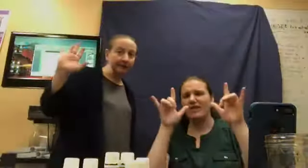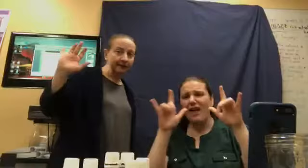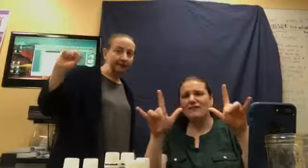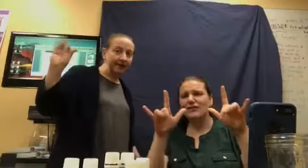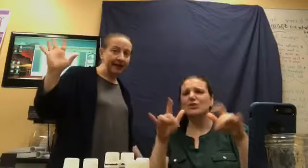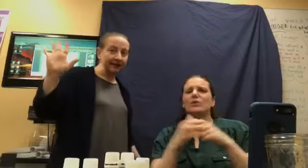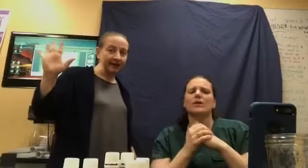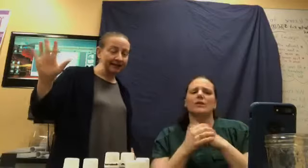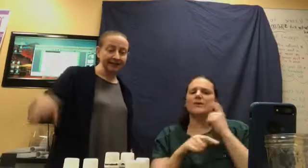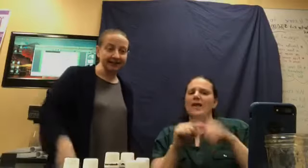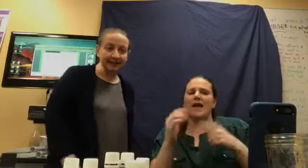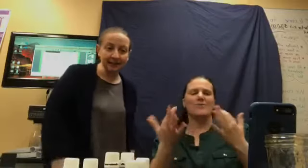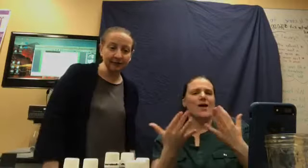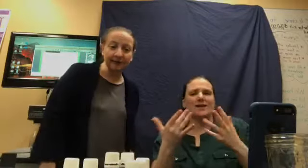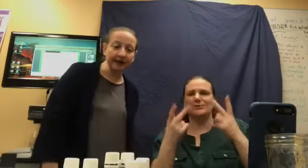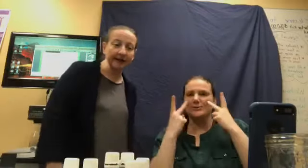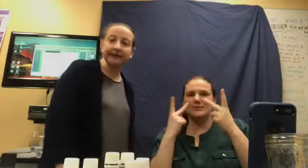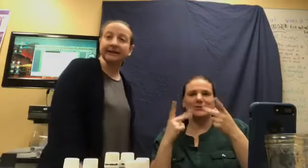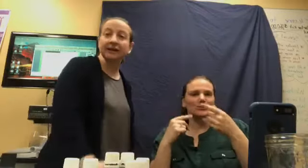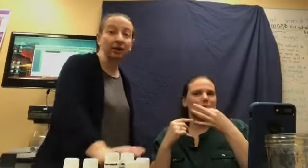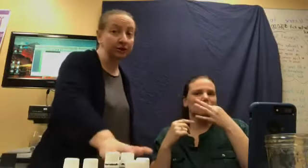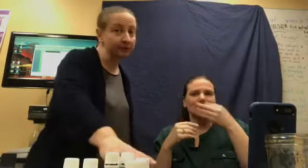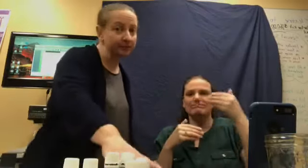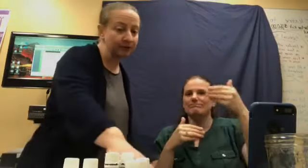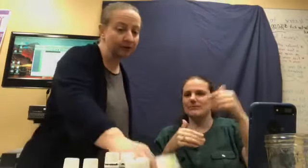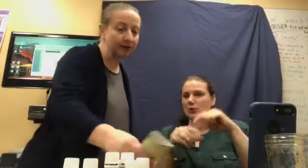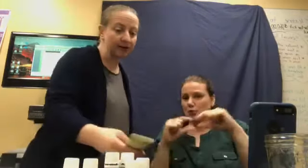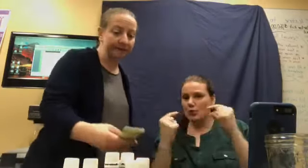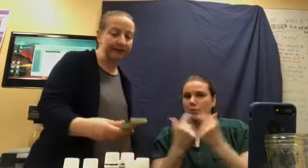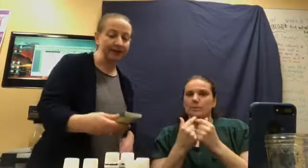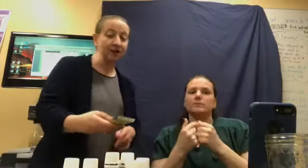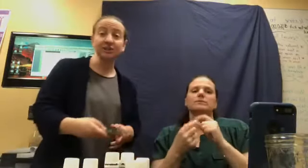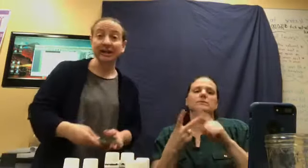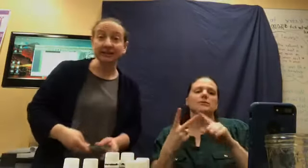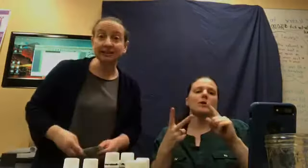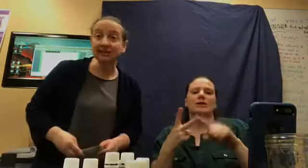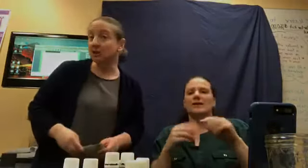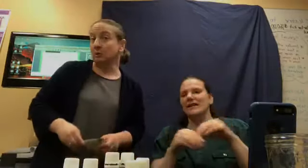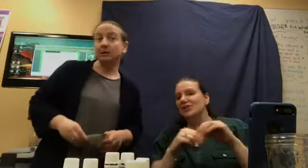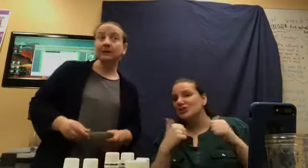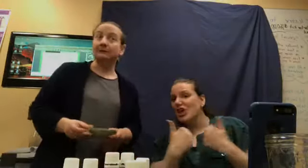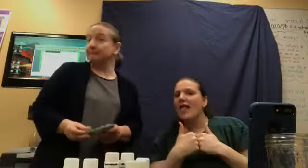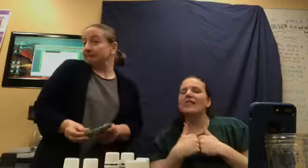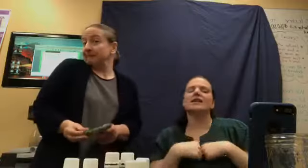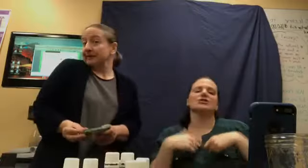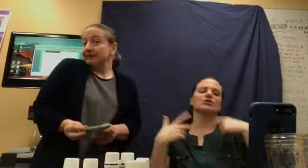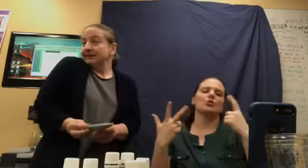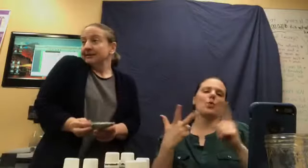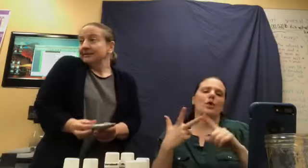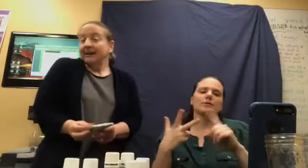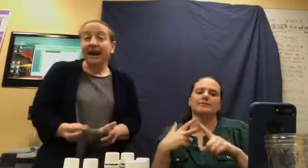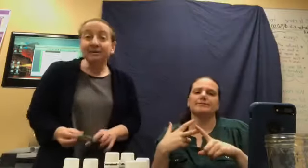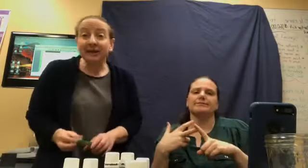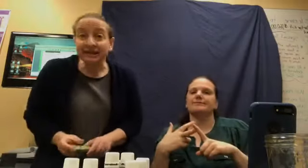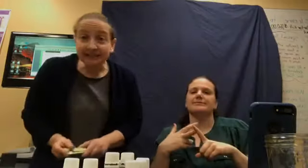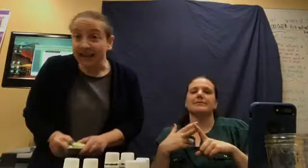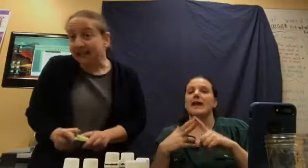We can't wait to see you in our groups or in our challenge or at a make and take